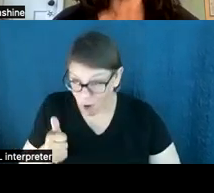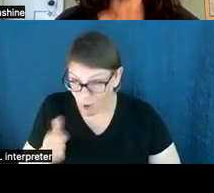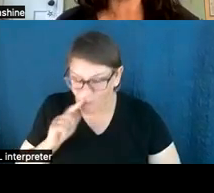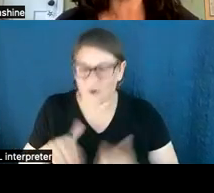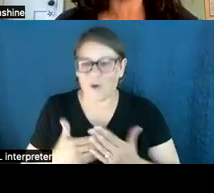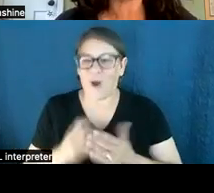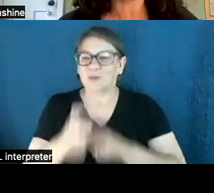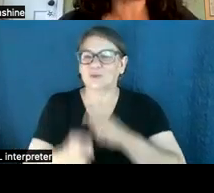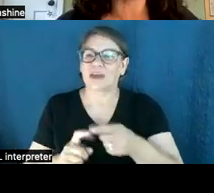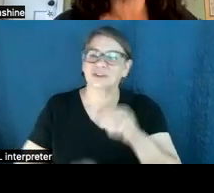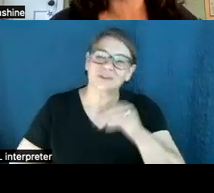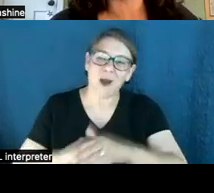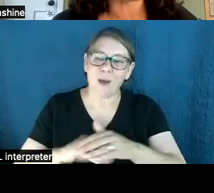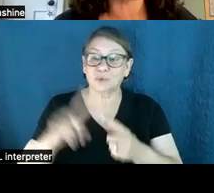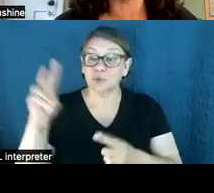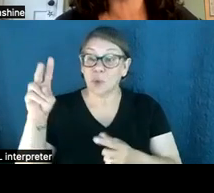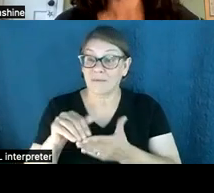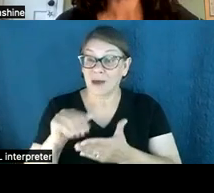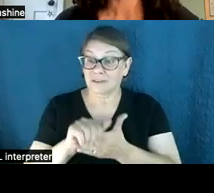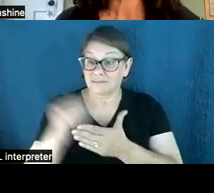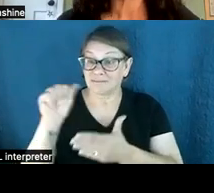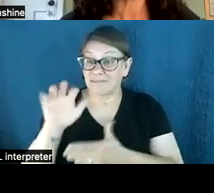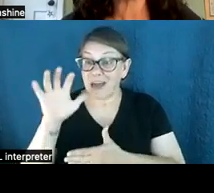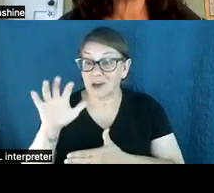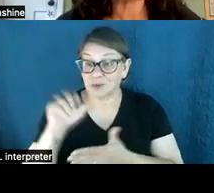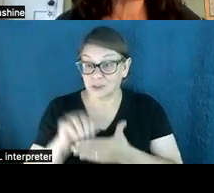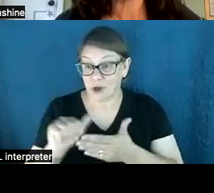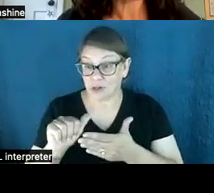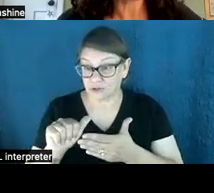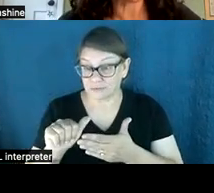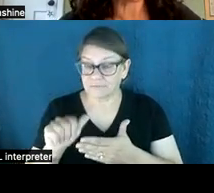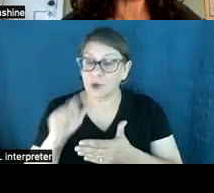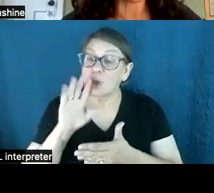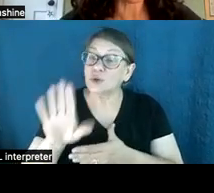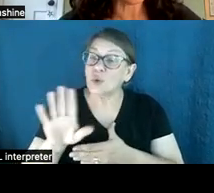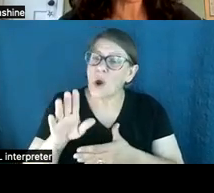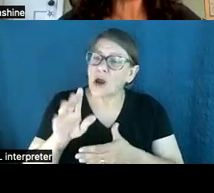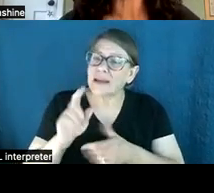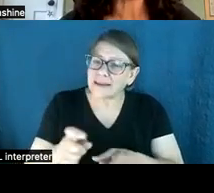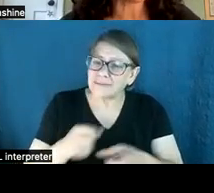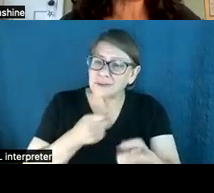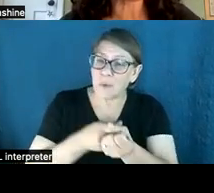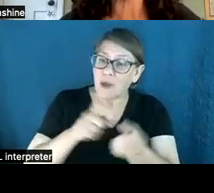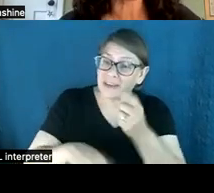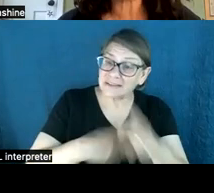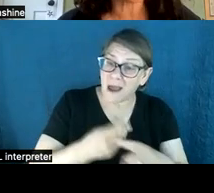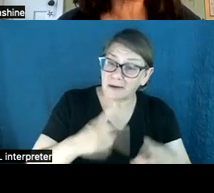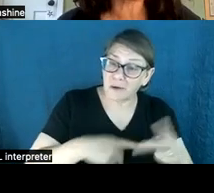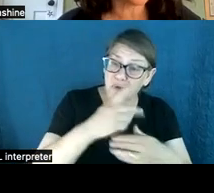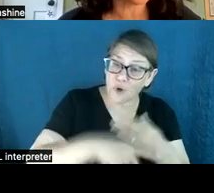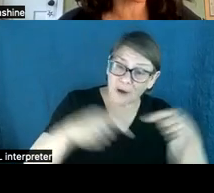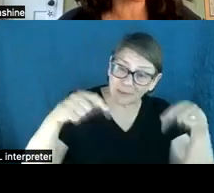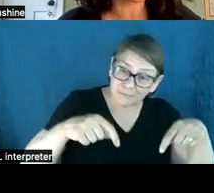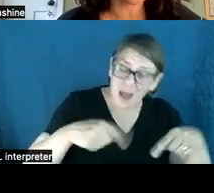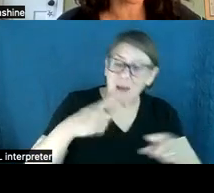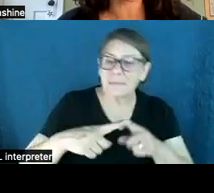donations up to $12,500. Your gifts support public programs like this one, as well as career-changing